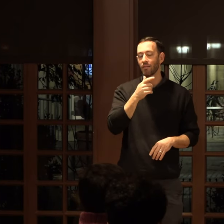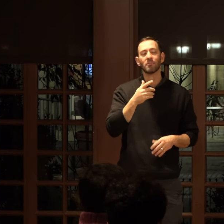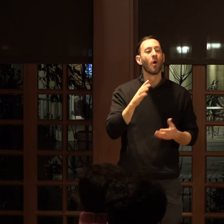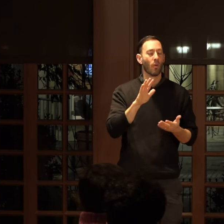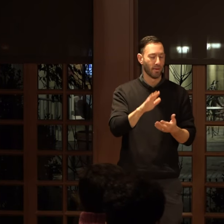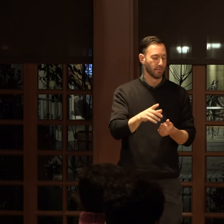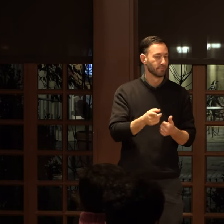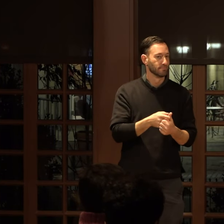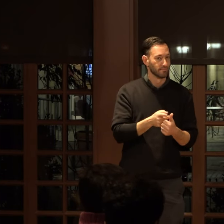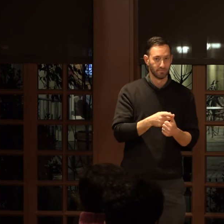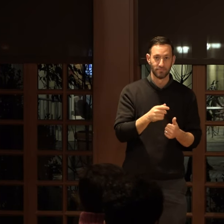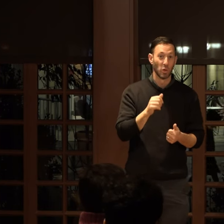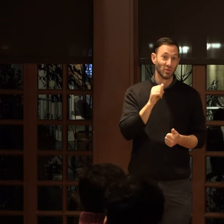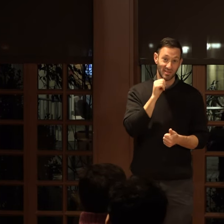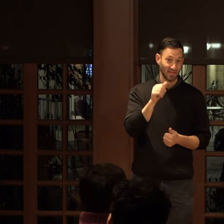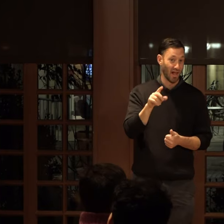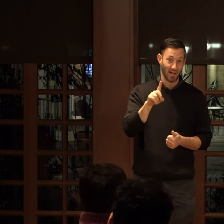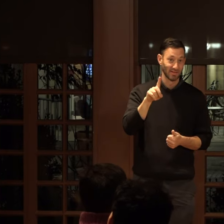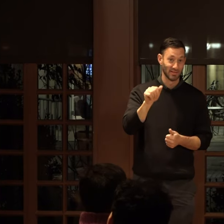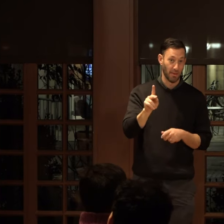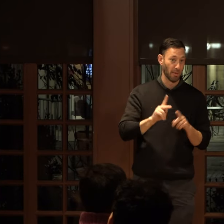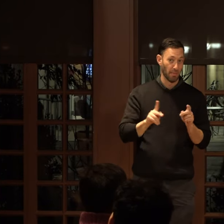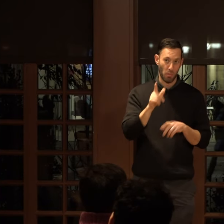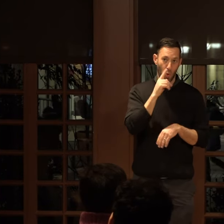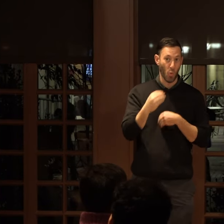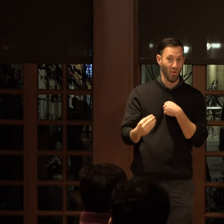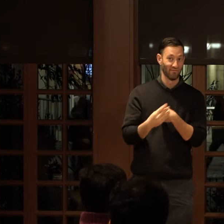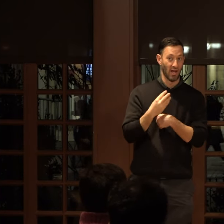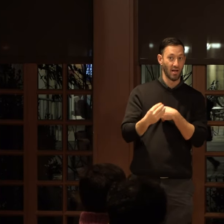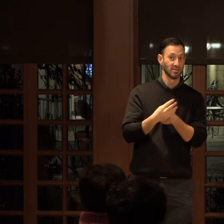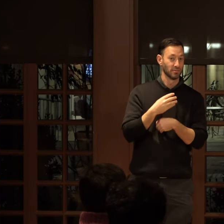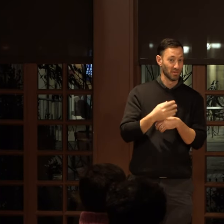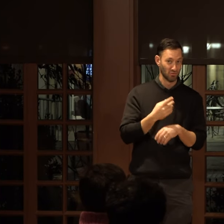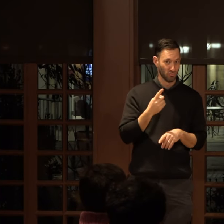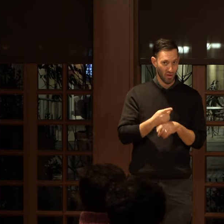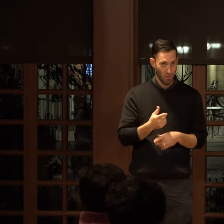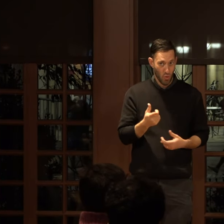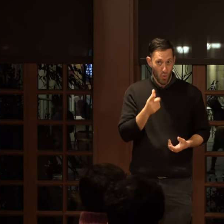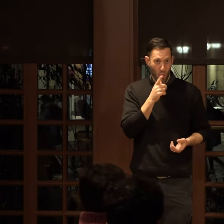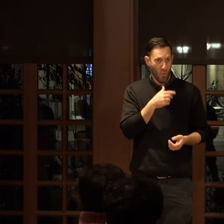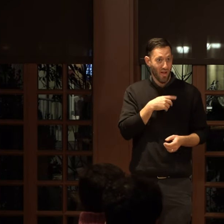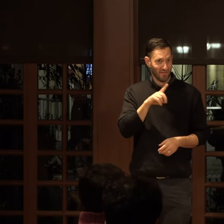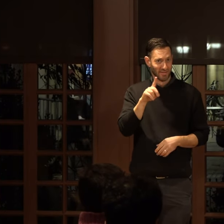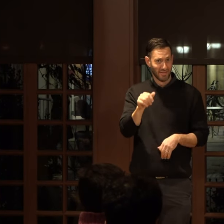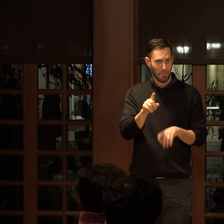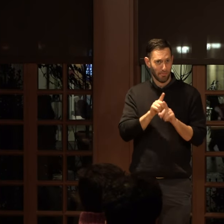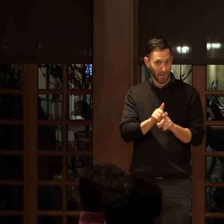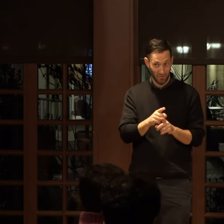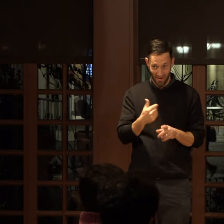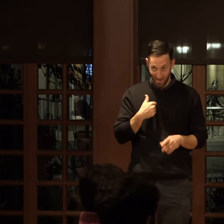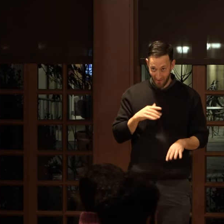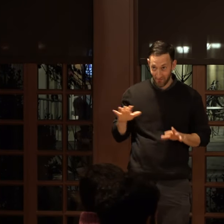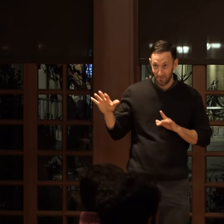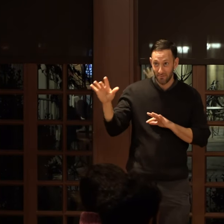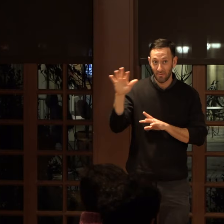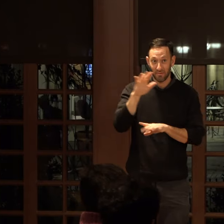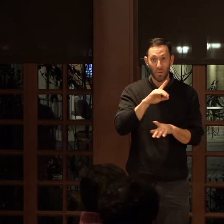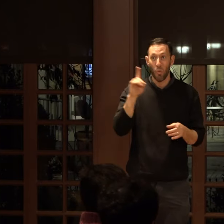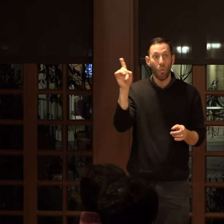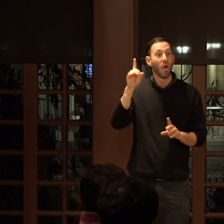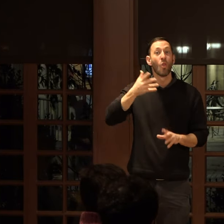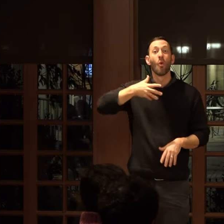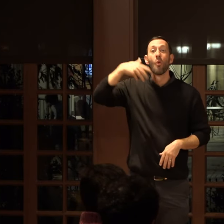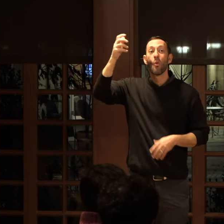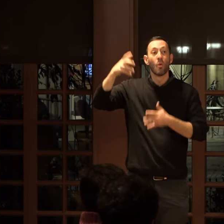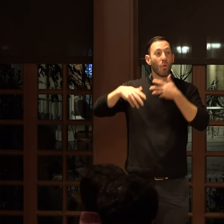well, one, was non-disabled folks advising me, right? Because who has disabled mentors? Elders, where are you?